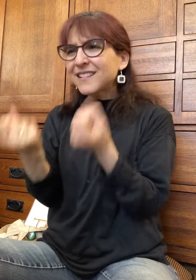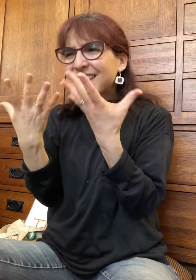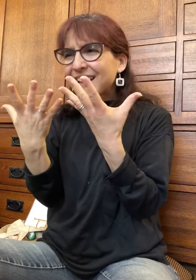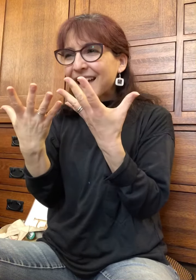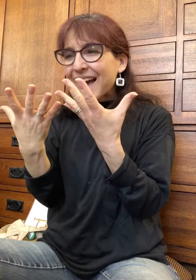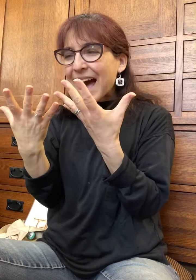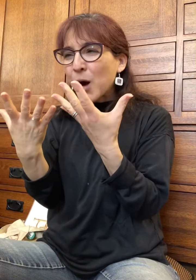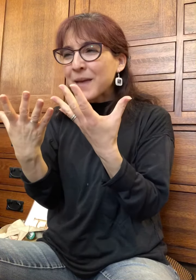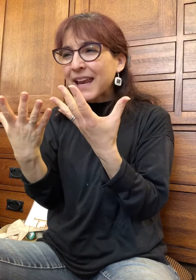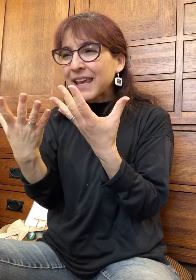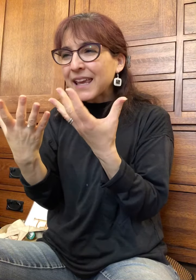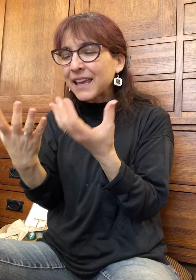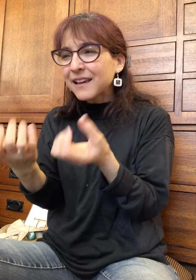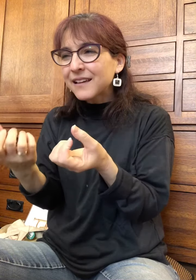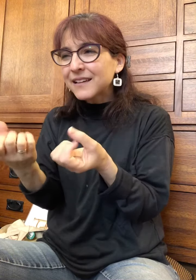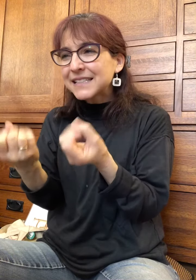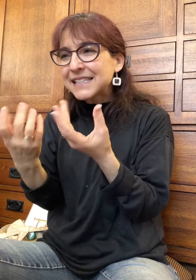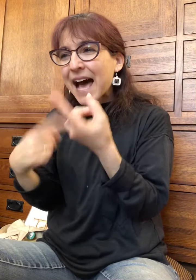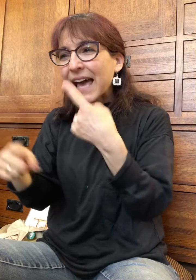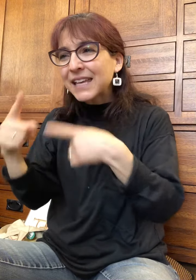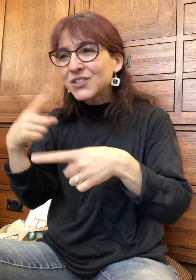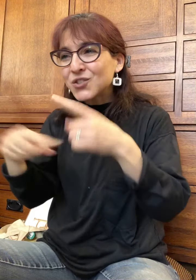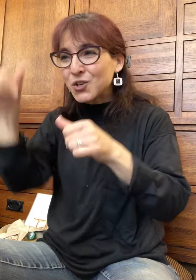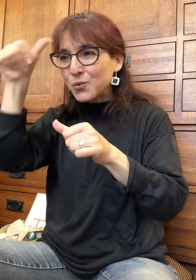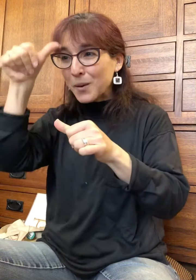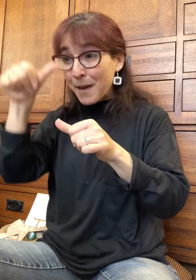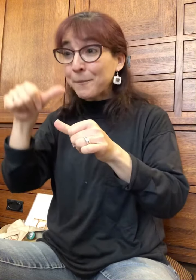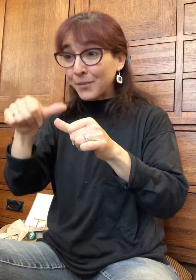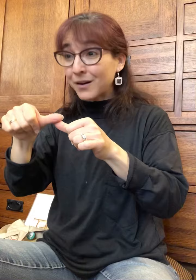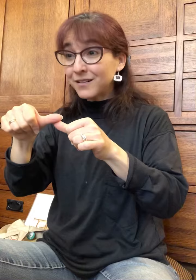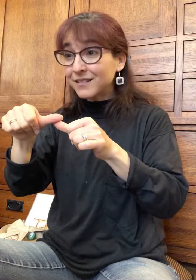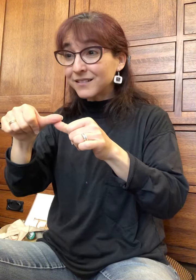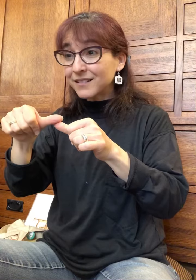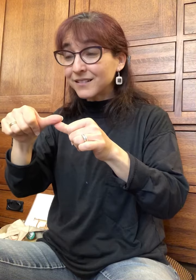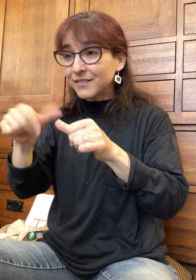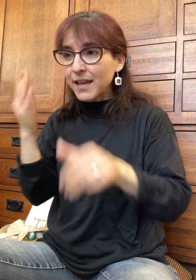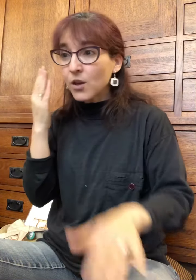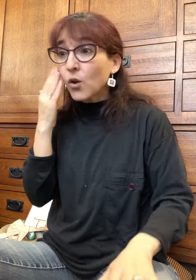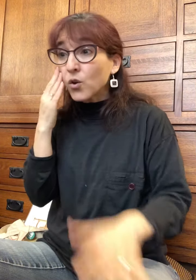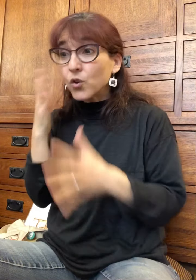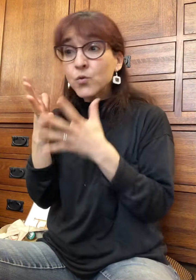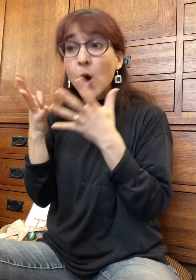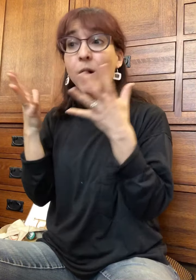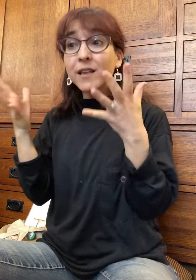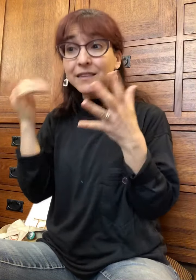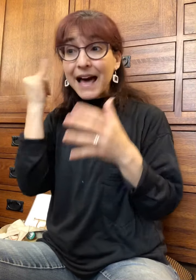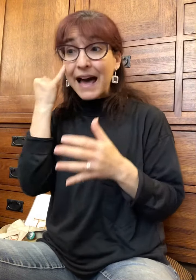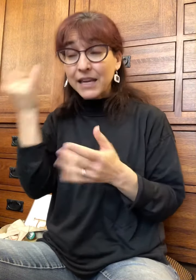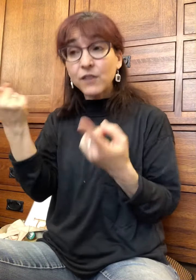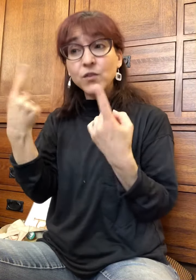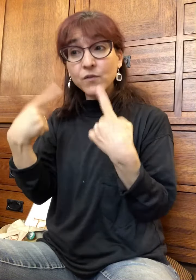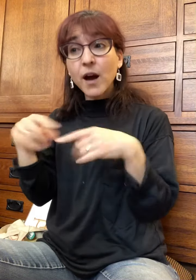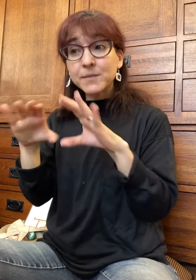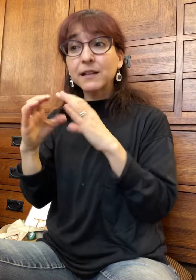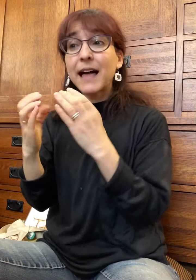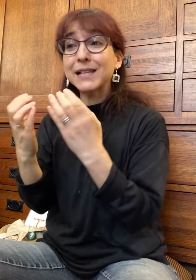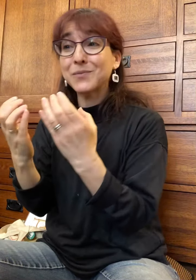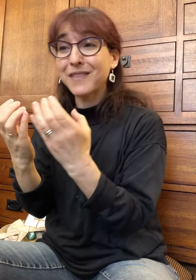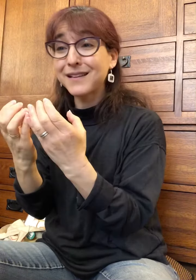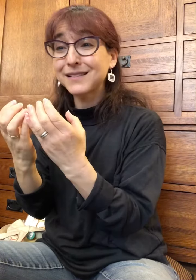how many signs do you remember, right? You know a lot if you've come to class with us.